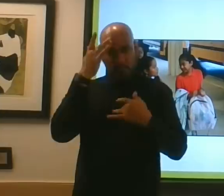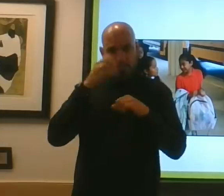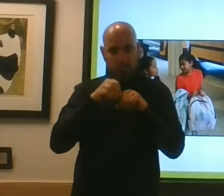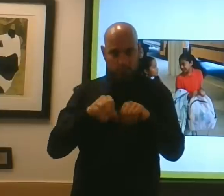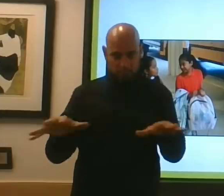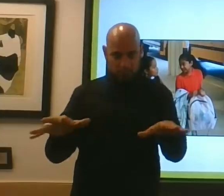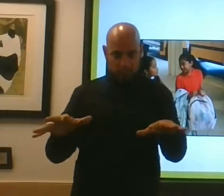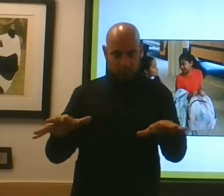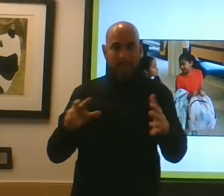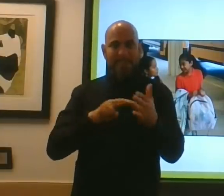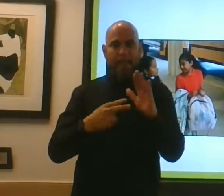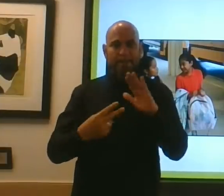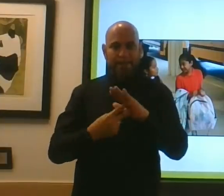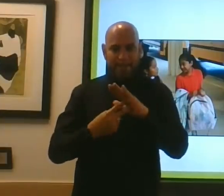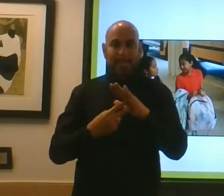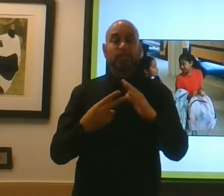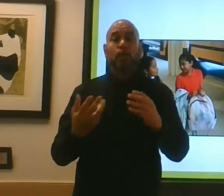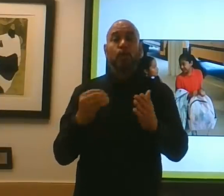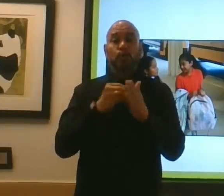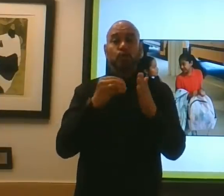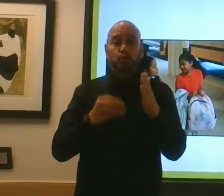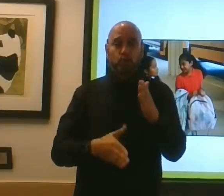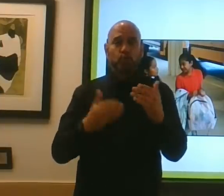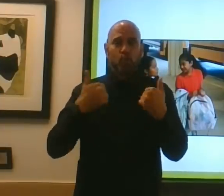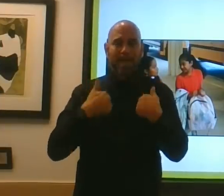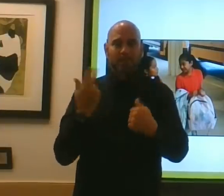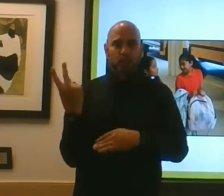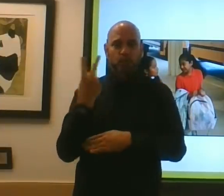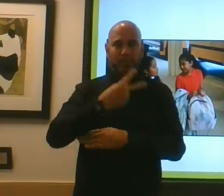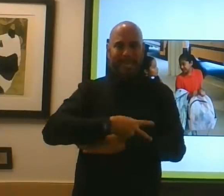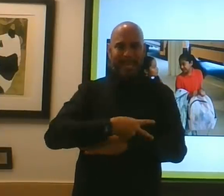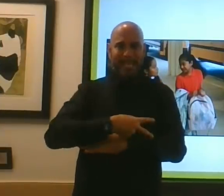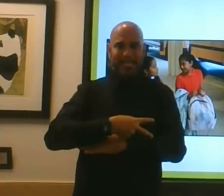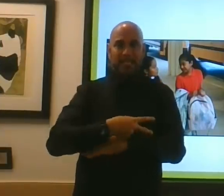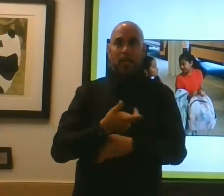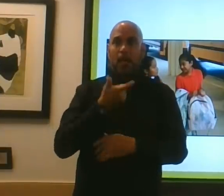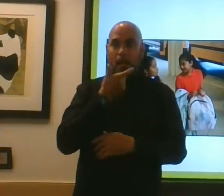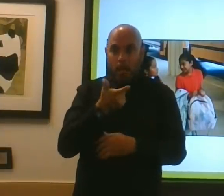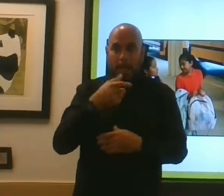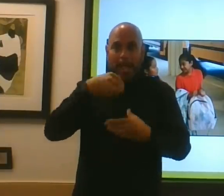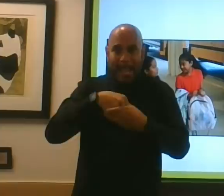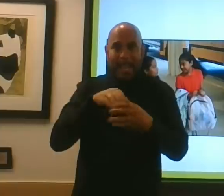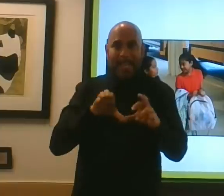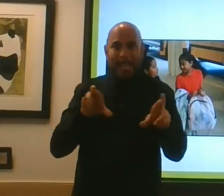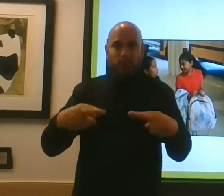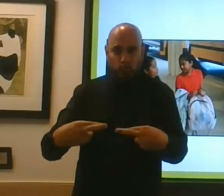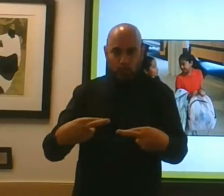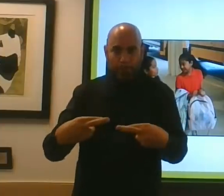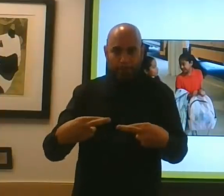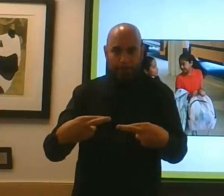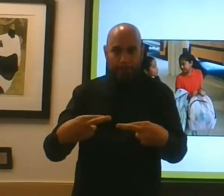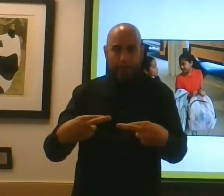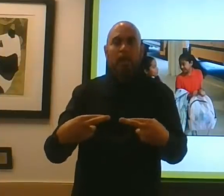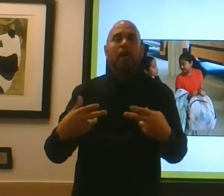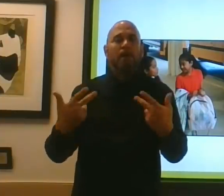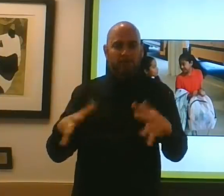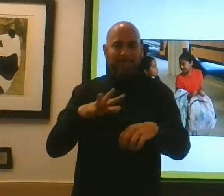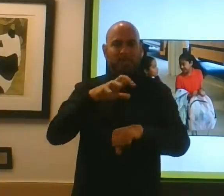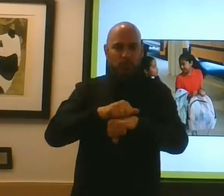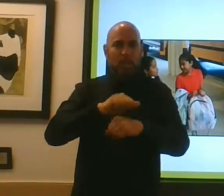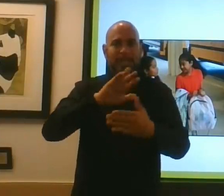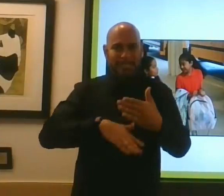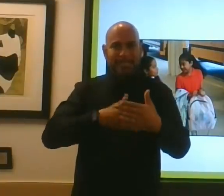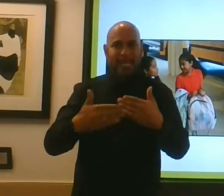many days face-to-face and so many days virtual. All students will be assigned an A schedule Monday and